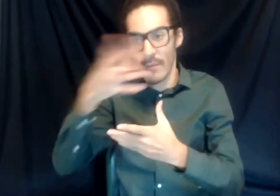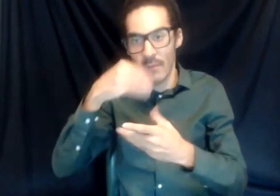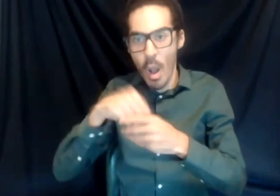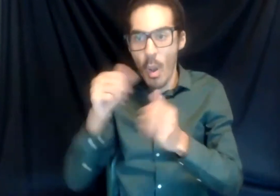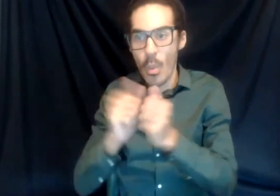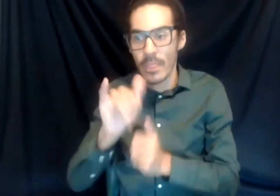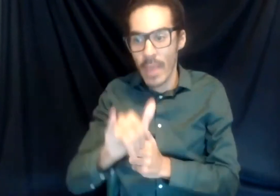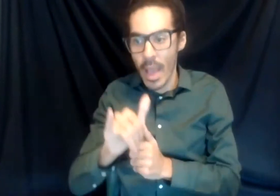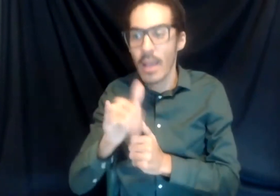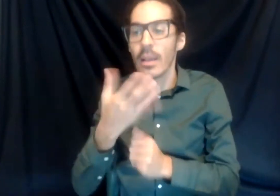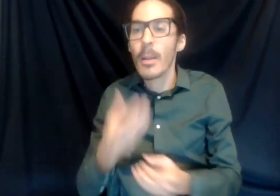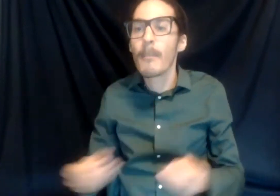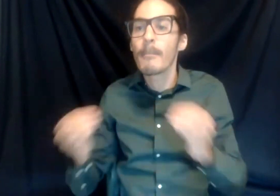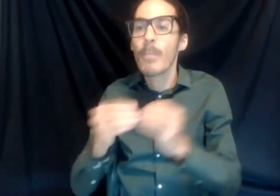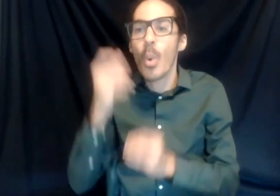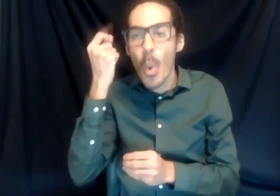be more understanding of the indigenous community.